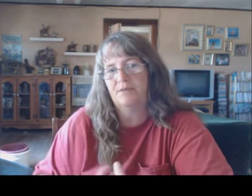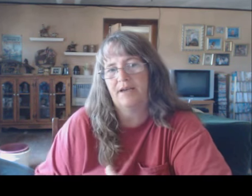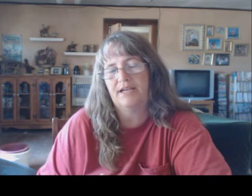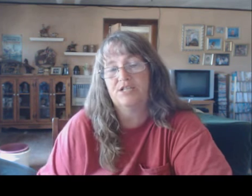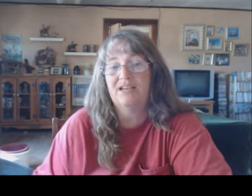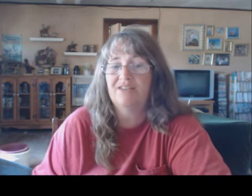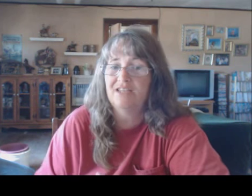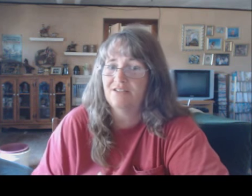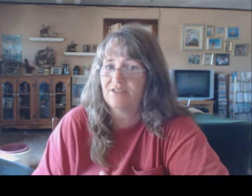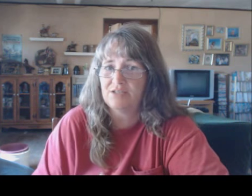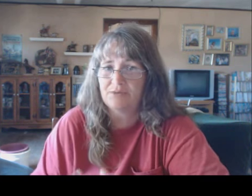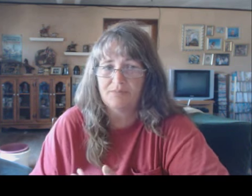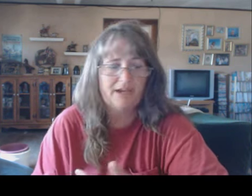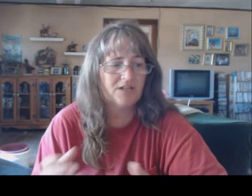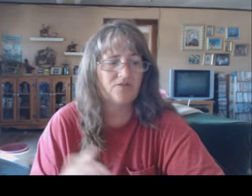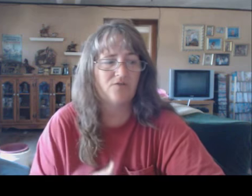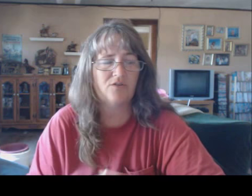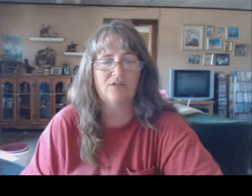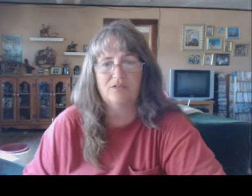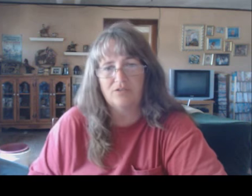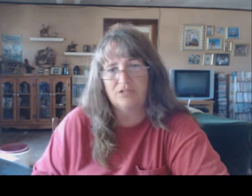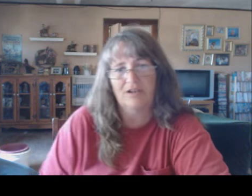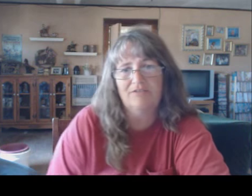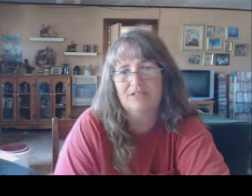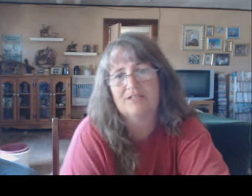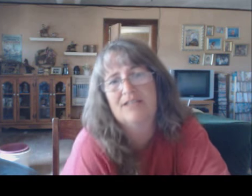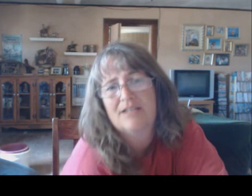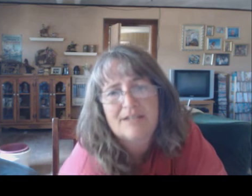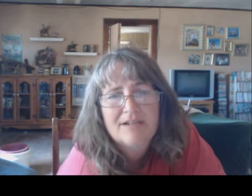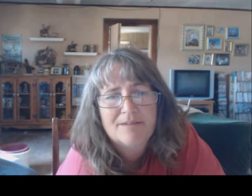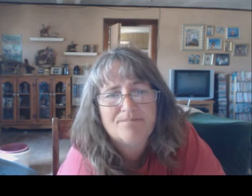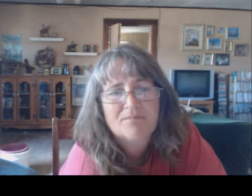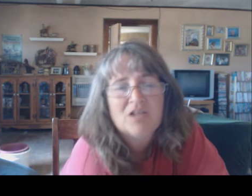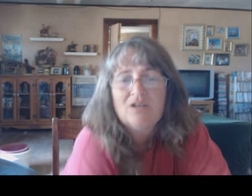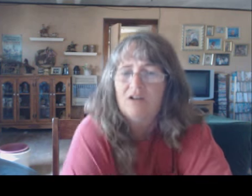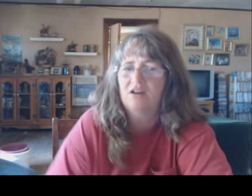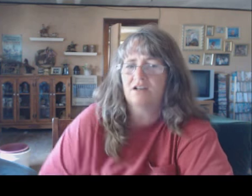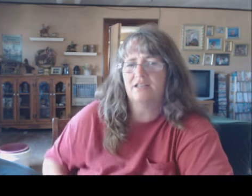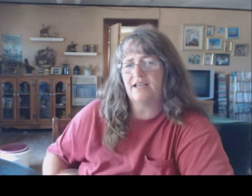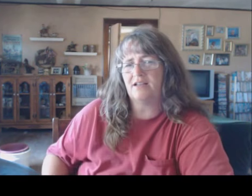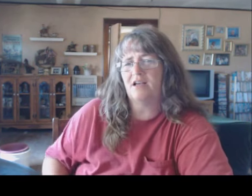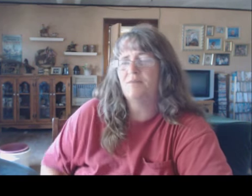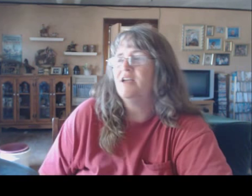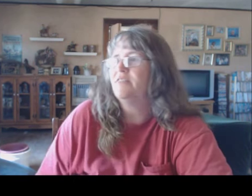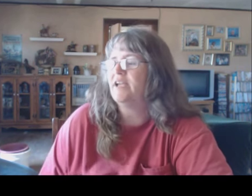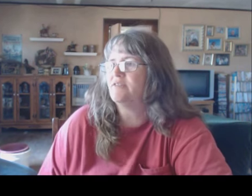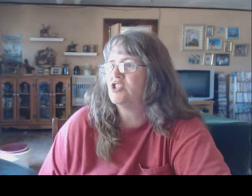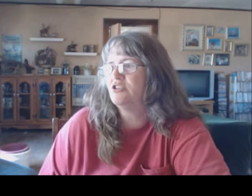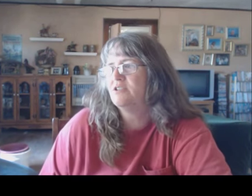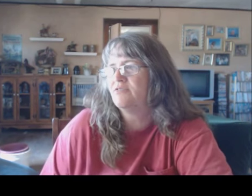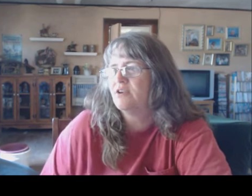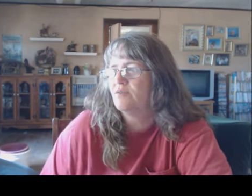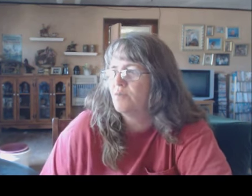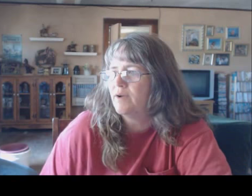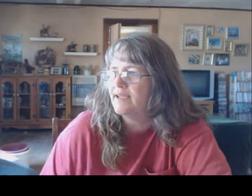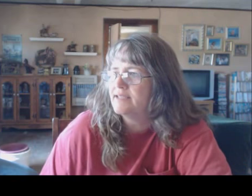facebook page and they have a hidden facebook page for those of us that um are in that club they have two different ways